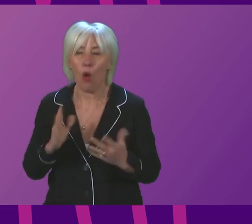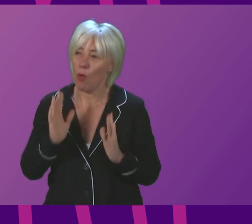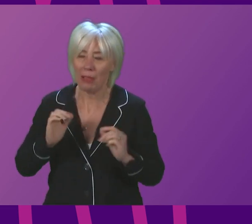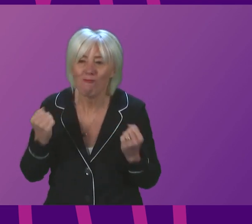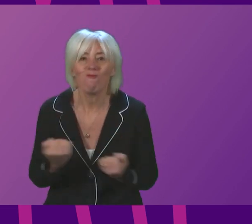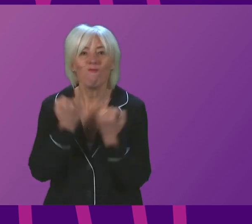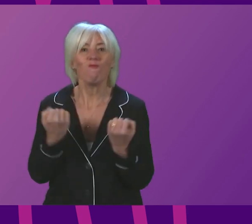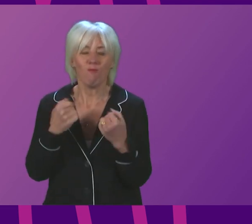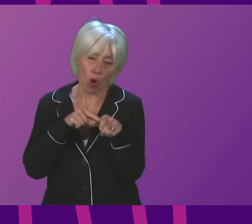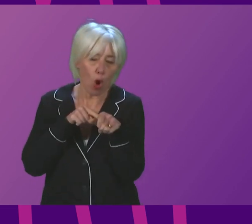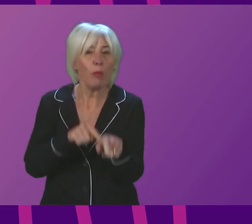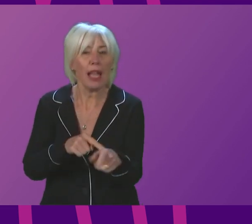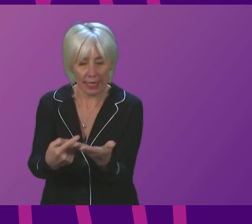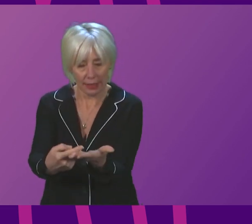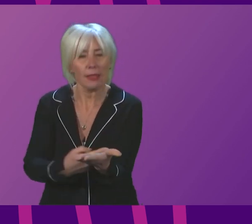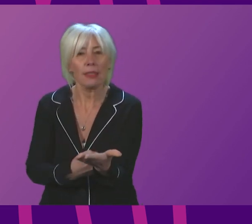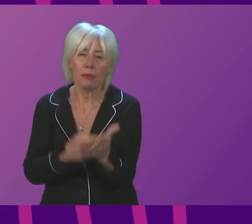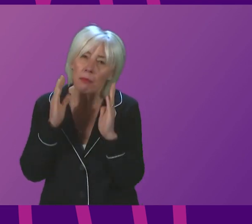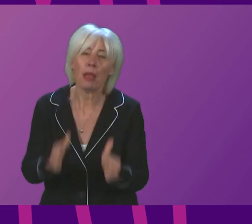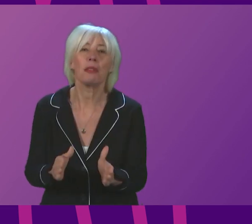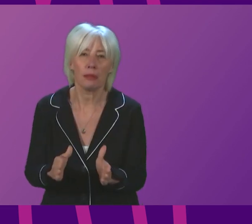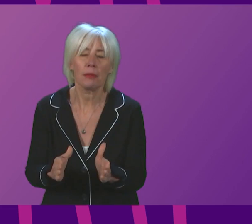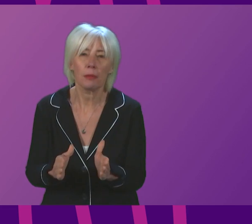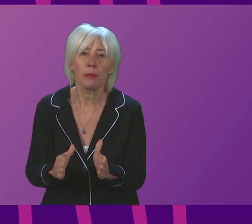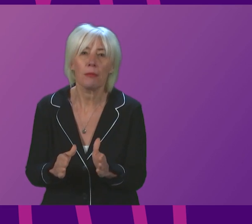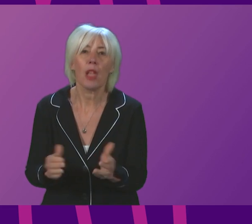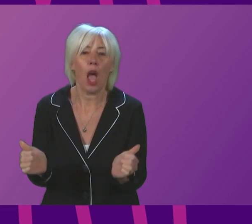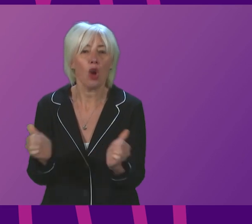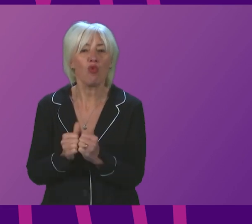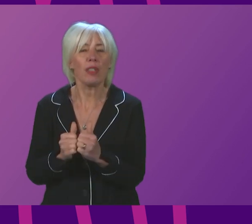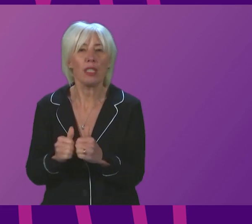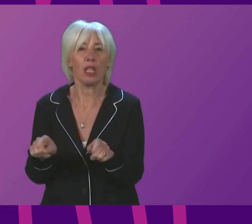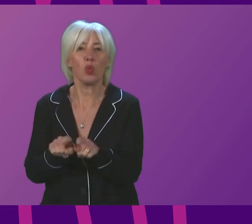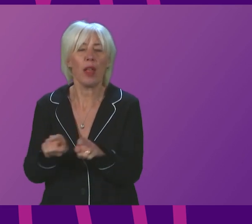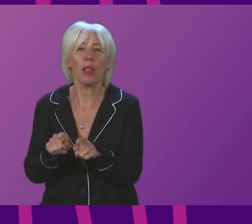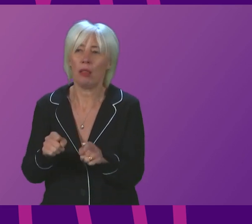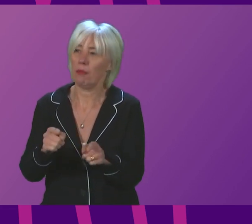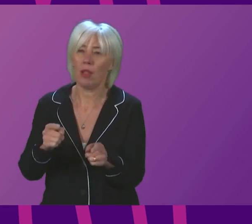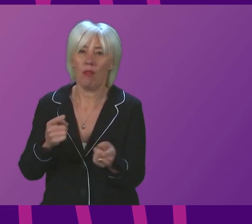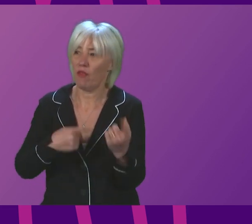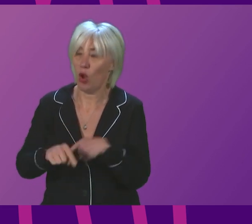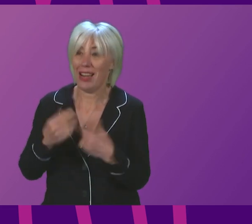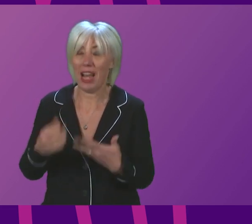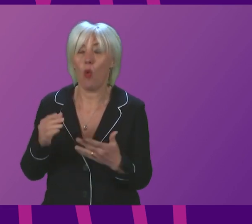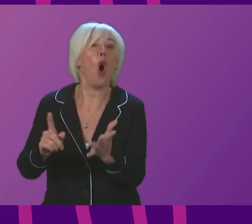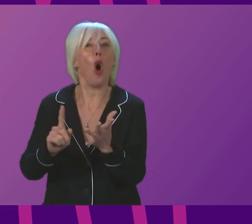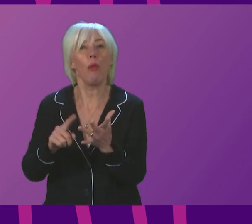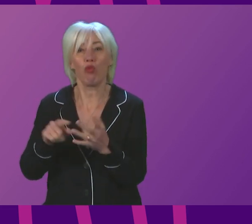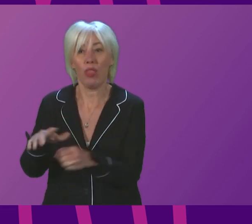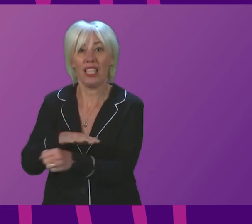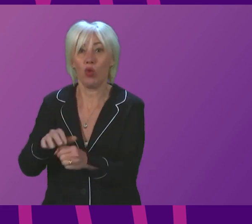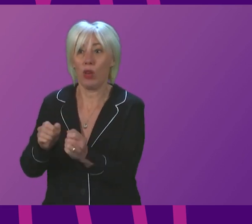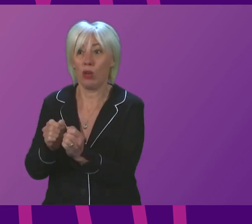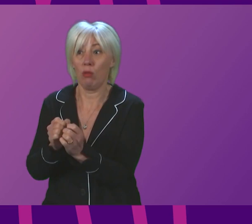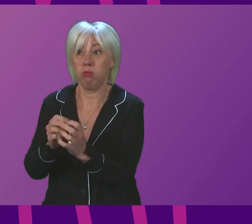compliance with all of these existing protections. We also agreed that in light of the rapidly developing Omicron situation,